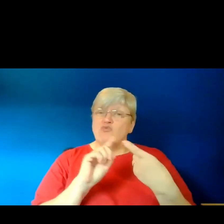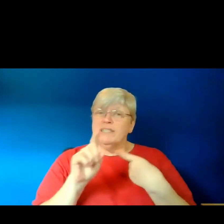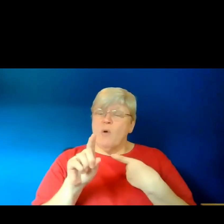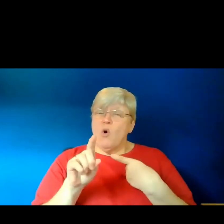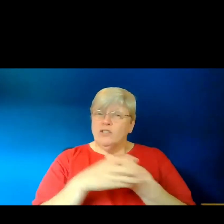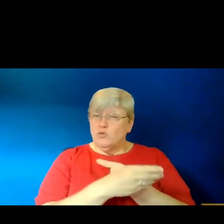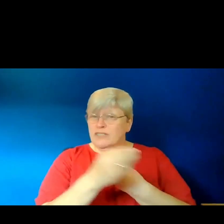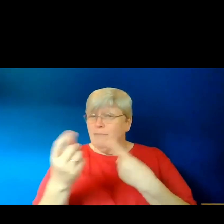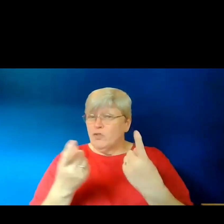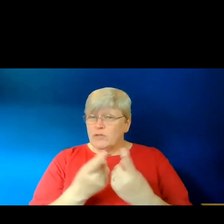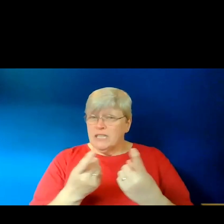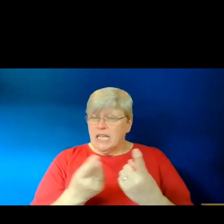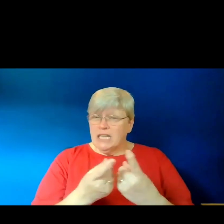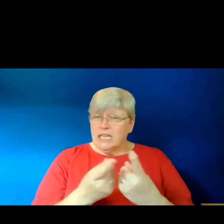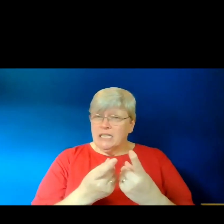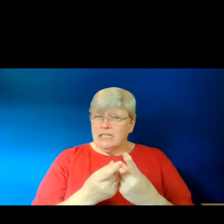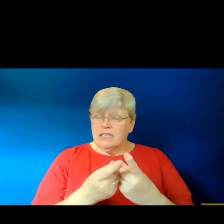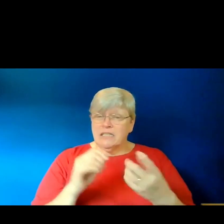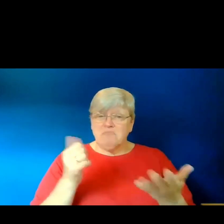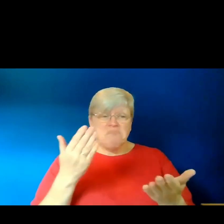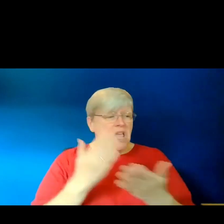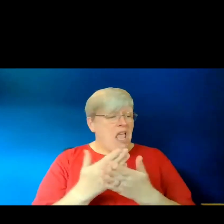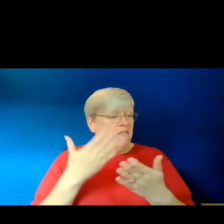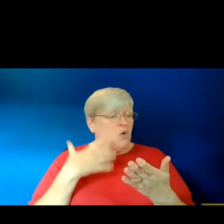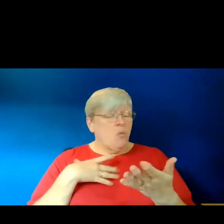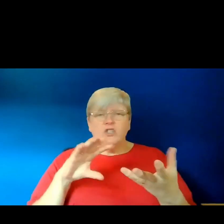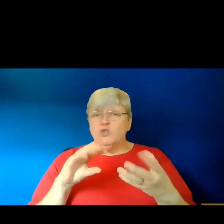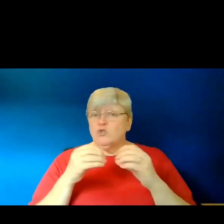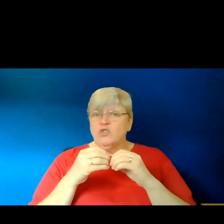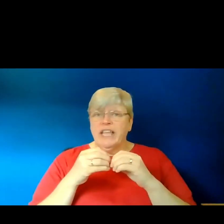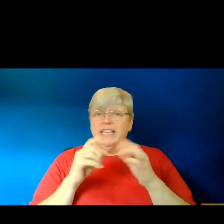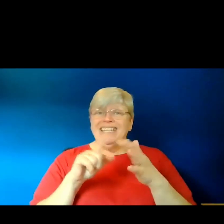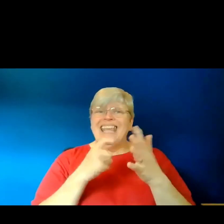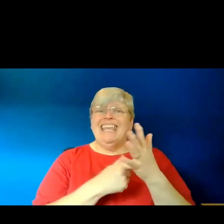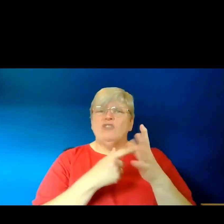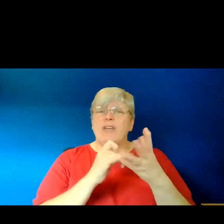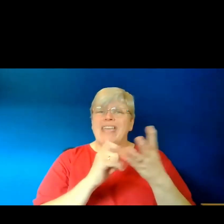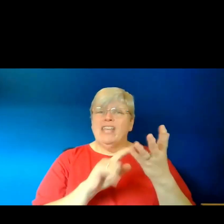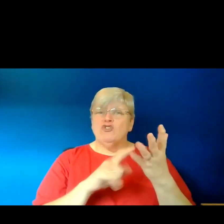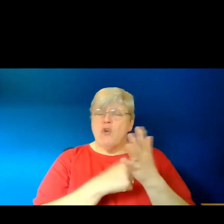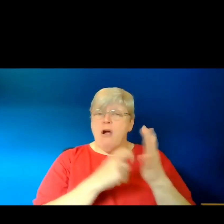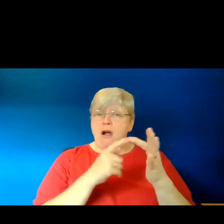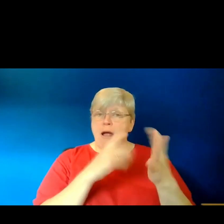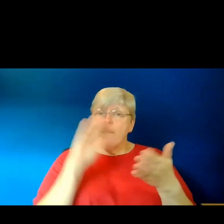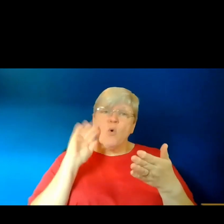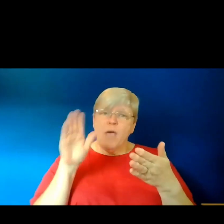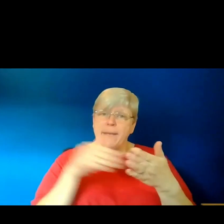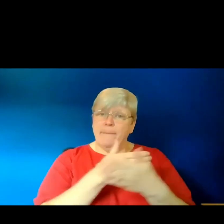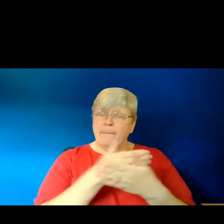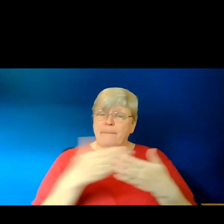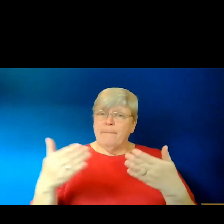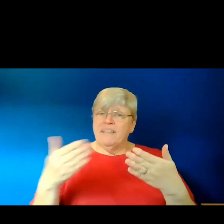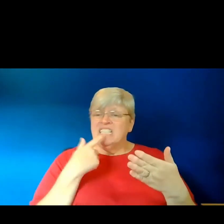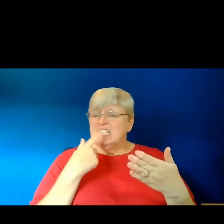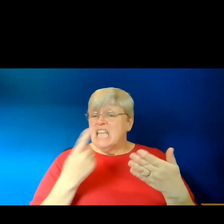sources. So you might even want to create erasure poems using these sources. So you'd be saying